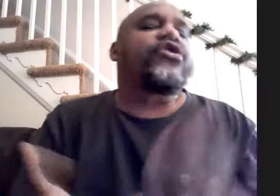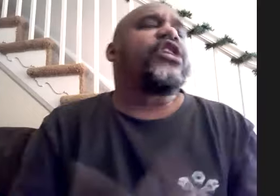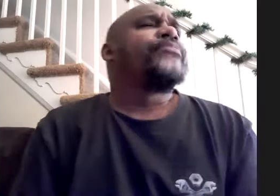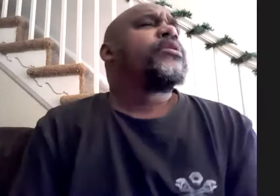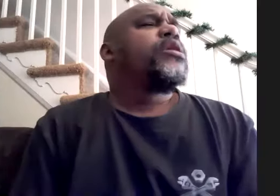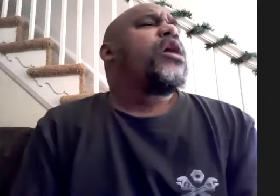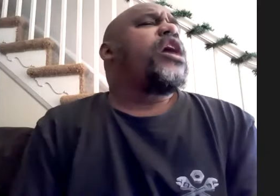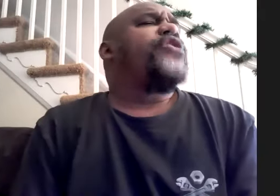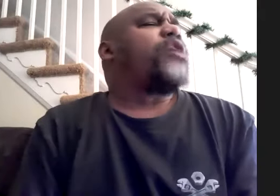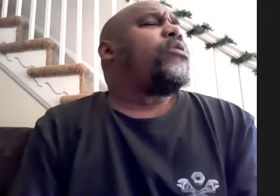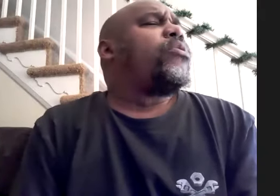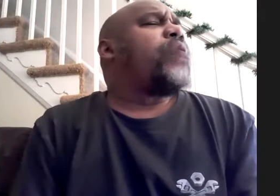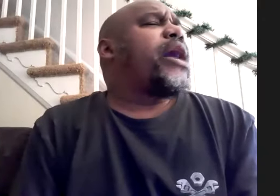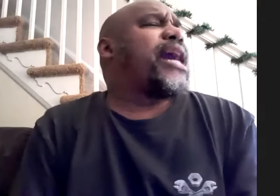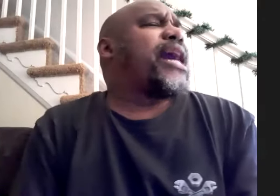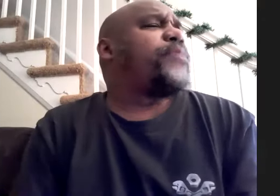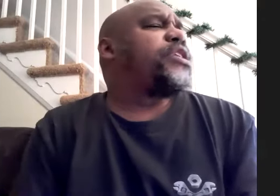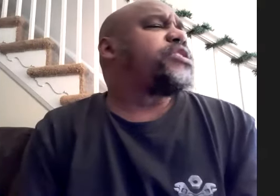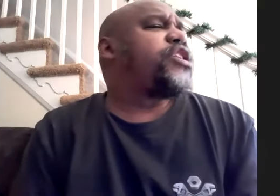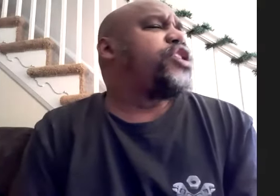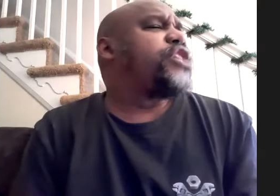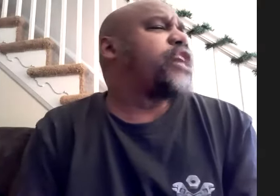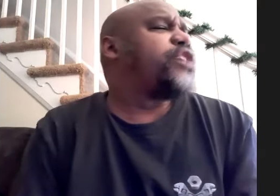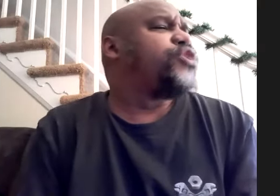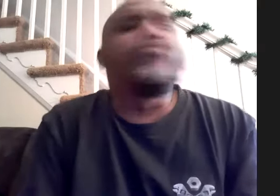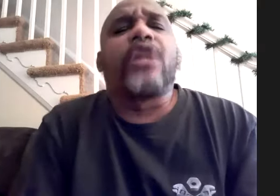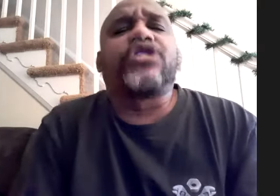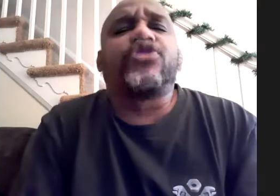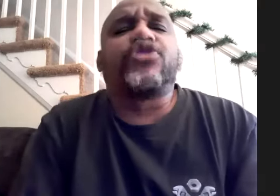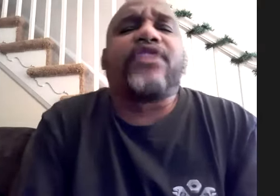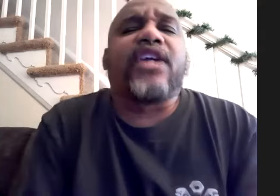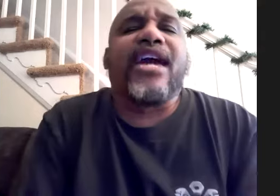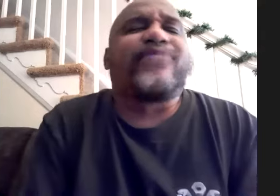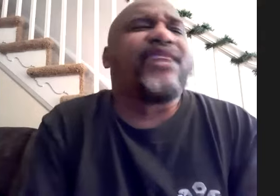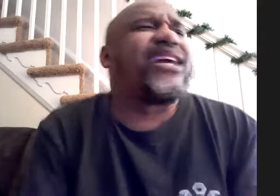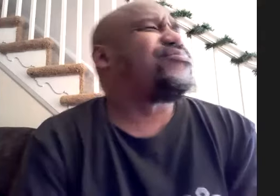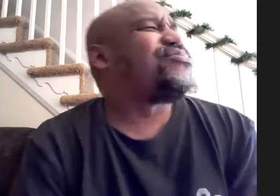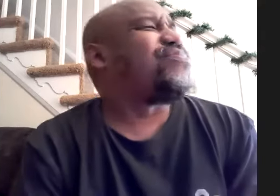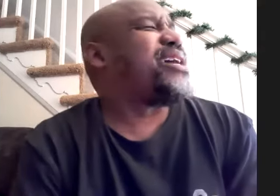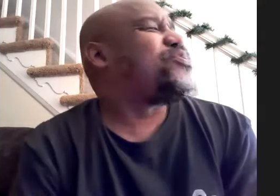and so i got up and he said you didn't try to do too much you played the gig and i'm like wait what